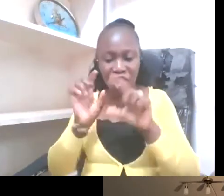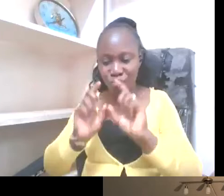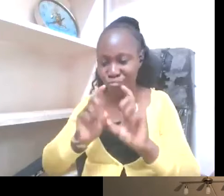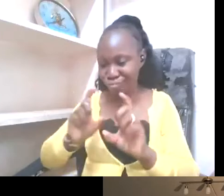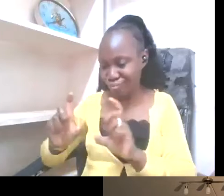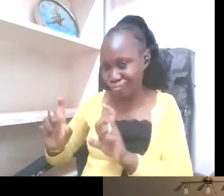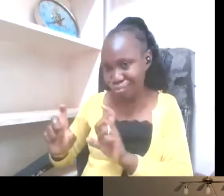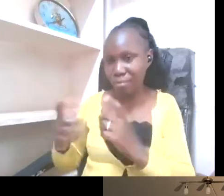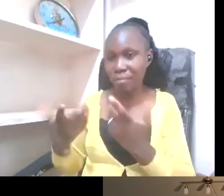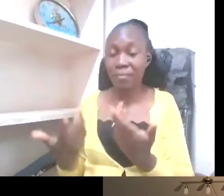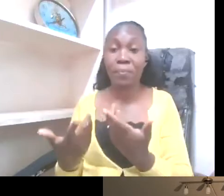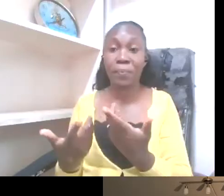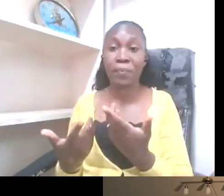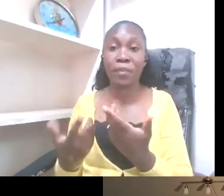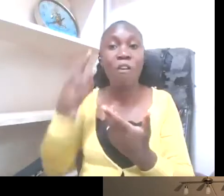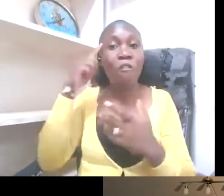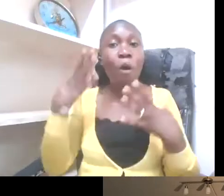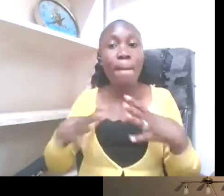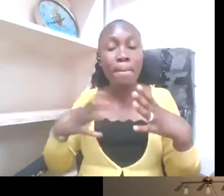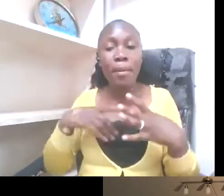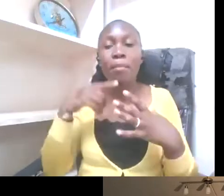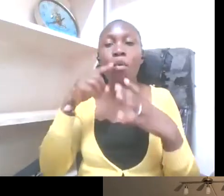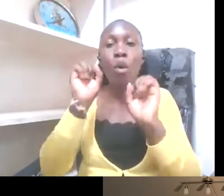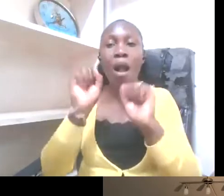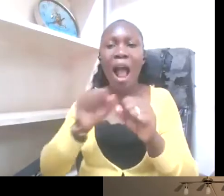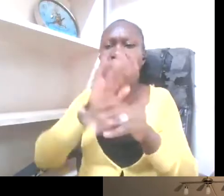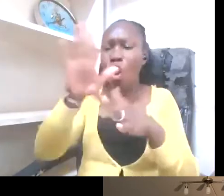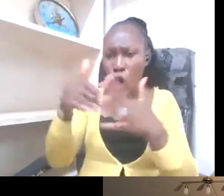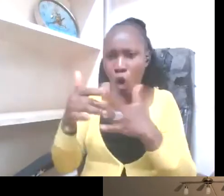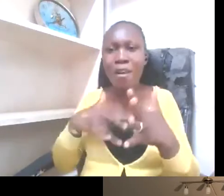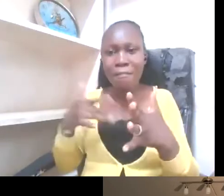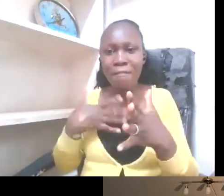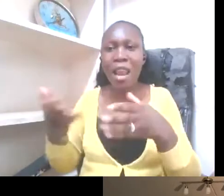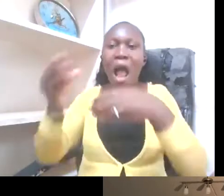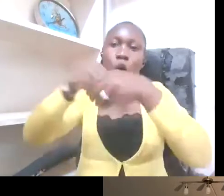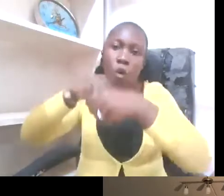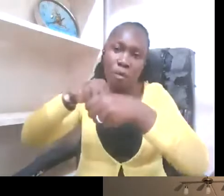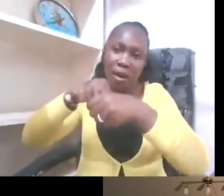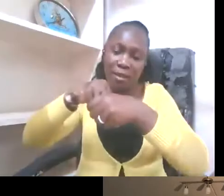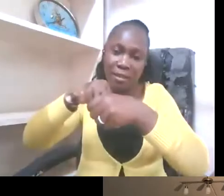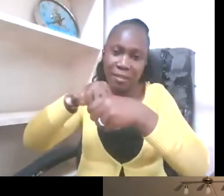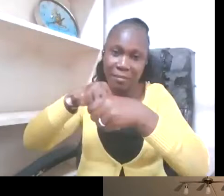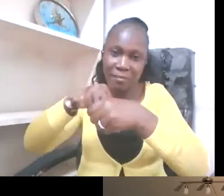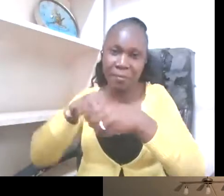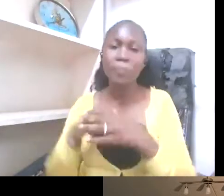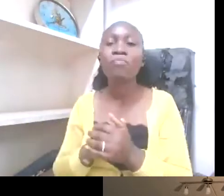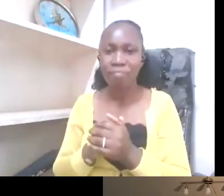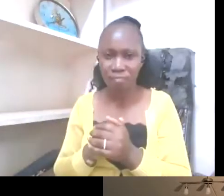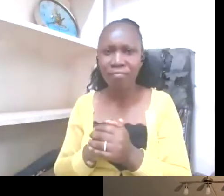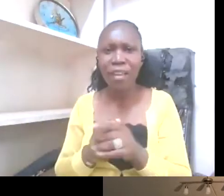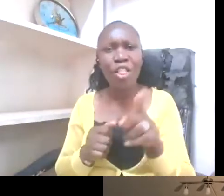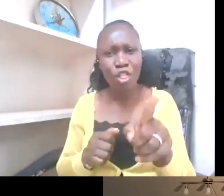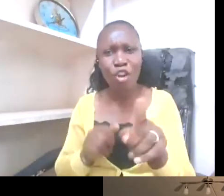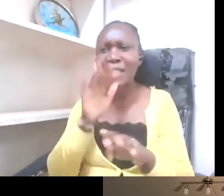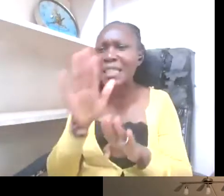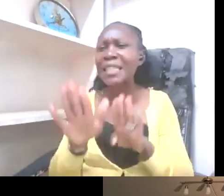all feel accommodated and included. Yeah, so the necessary steps are really not so difficult to implement if you